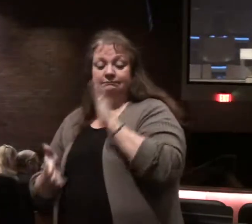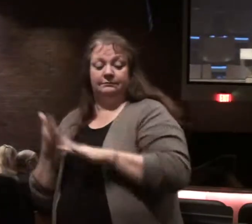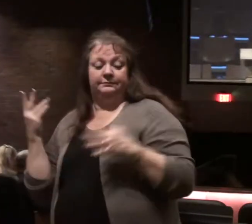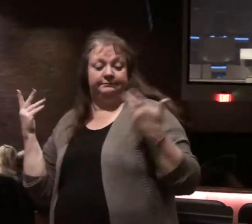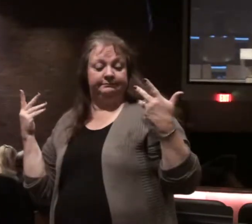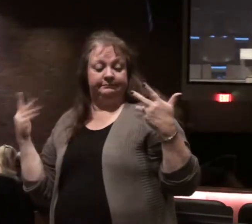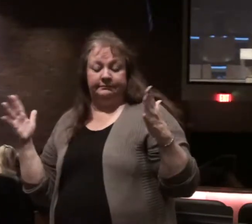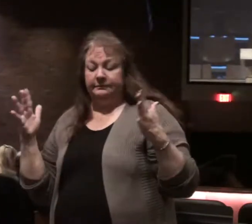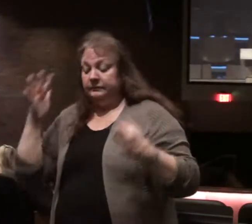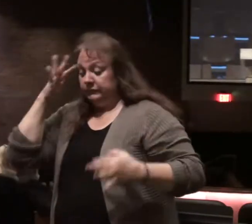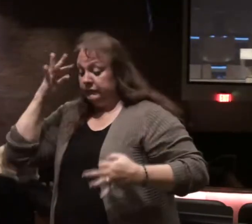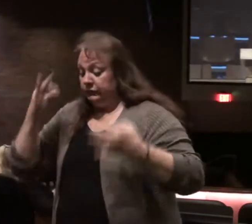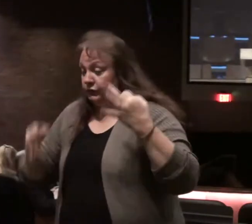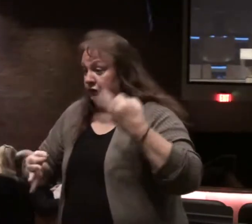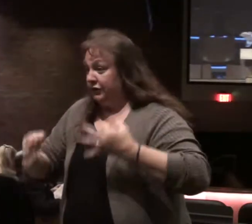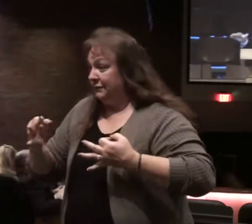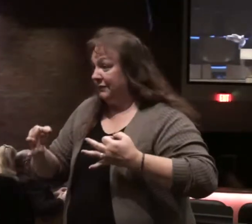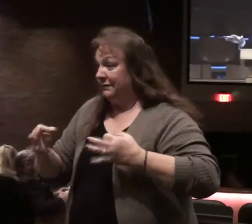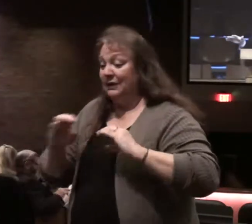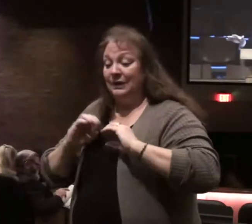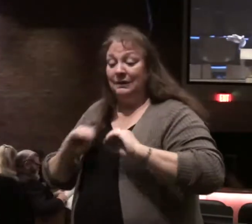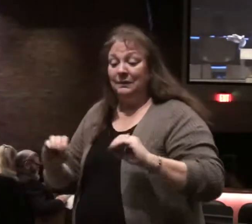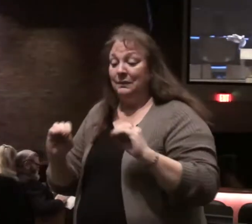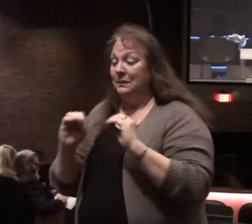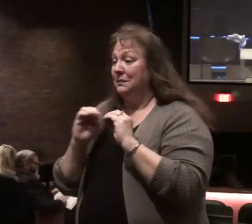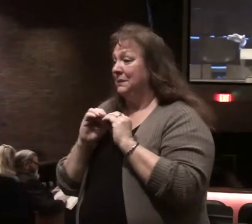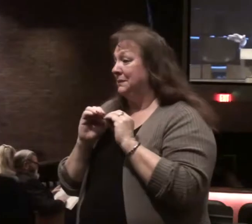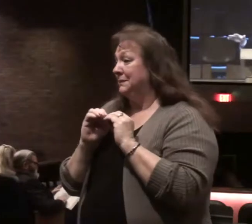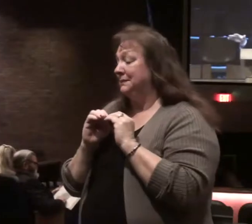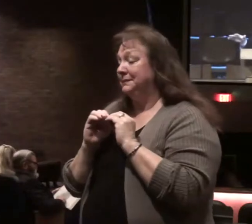brings final judgment there will be no more